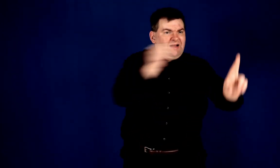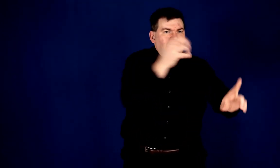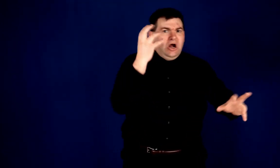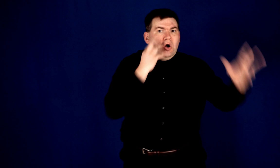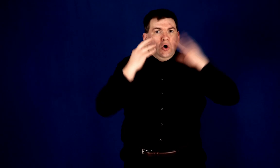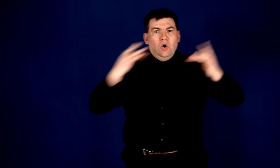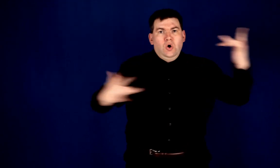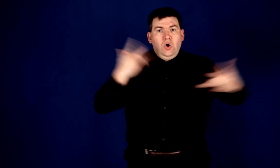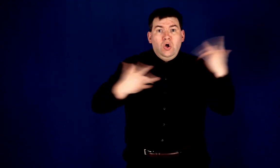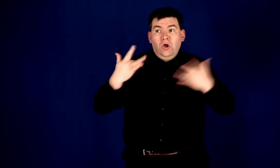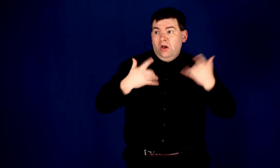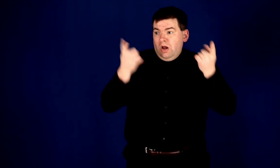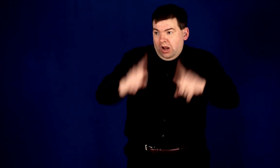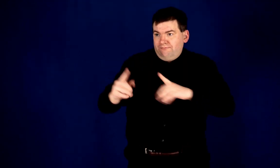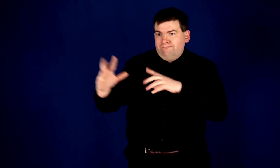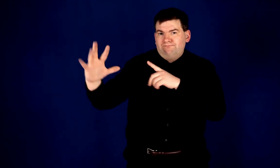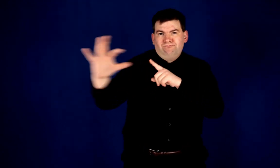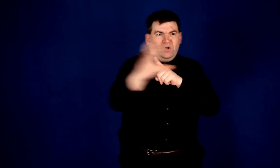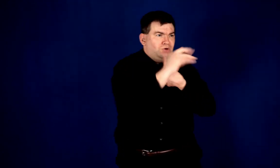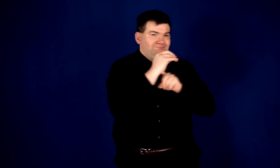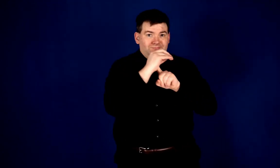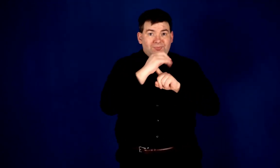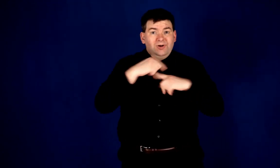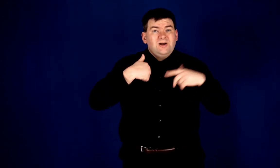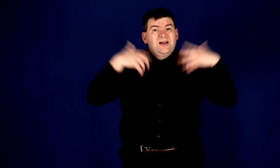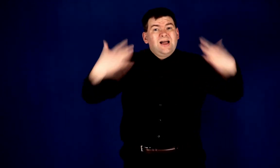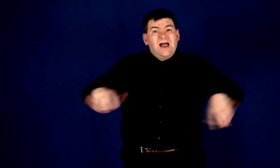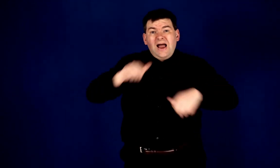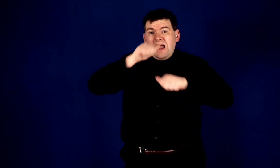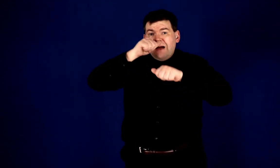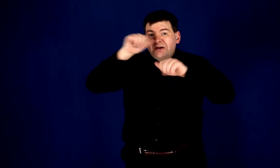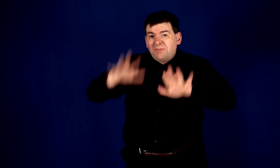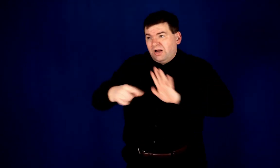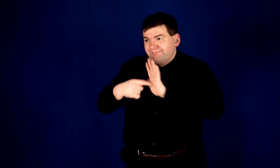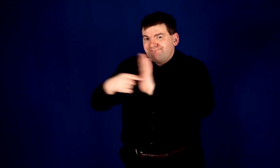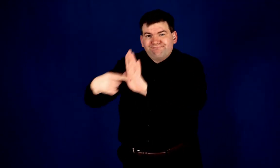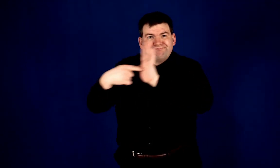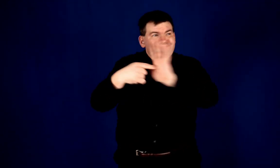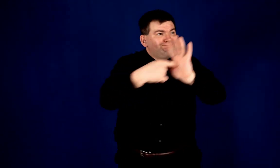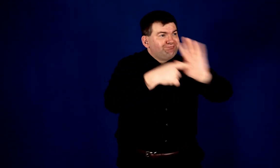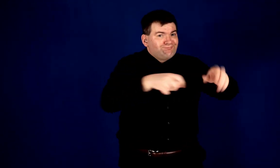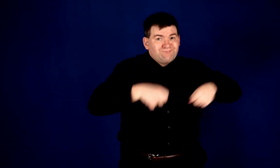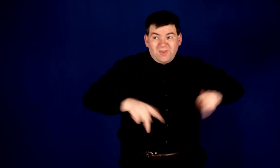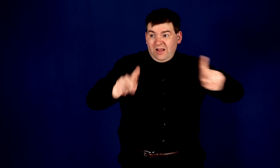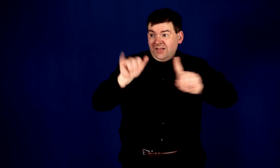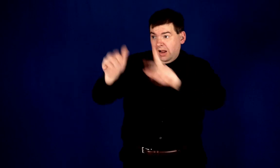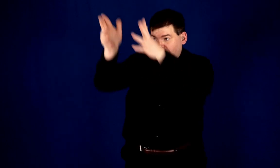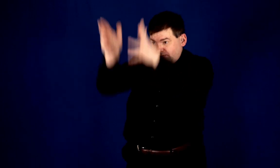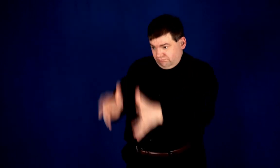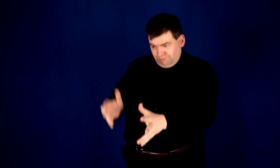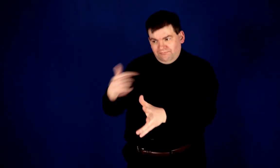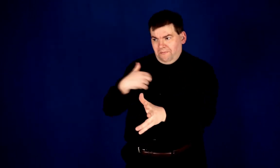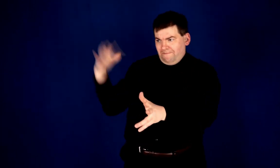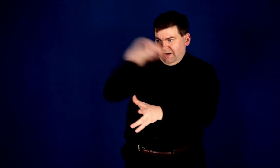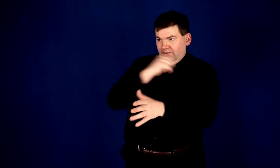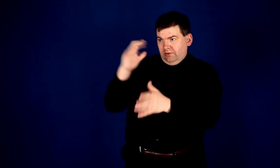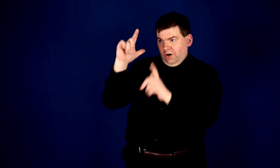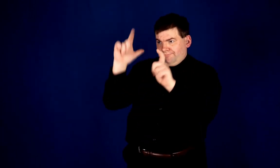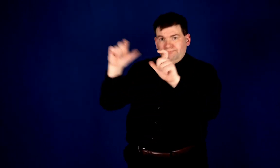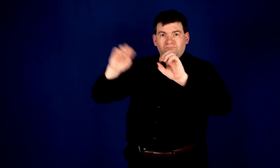electrifying experience that transcends all expectations. I've been blessed with the incredible opportunity to showcase my unique artistry, even though